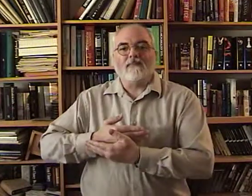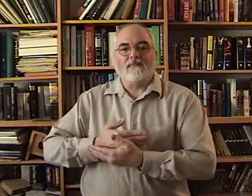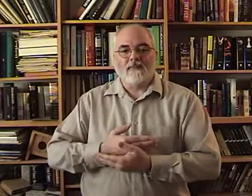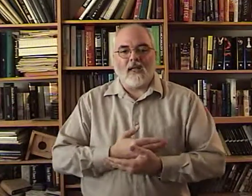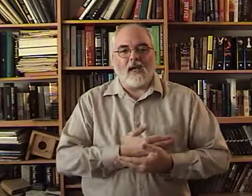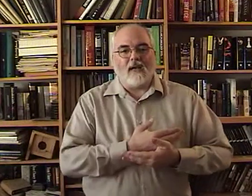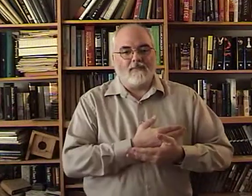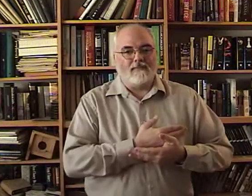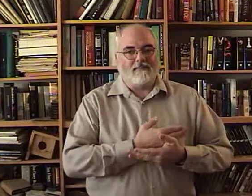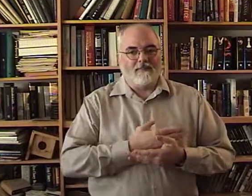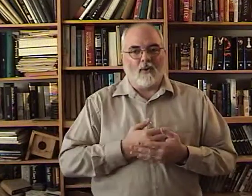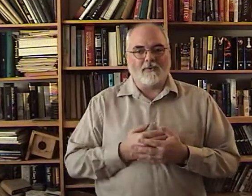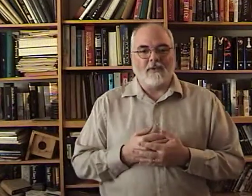Got it. Hope so.